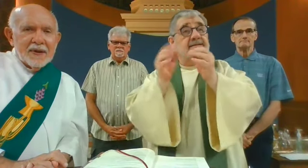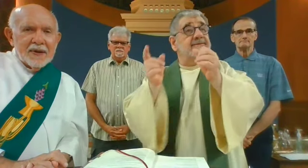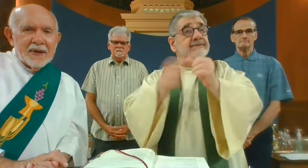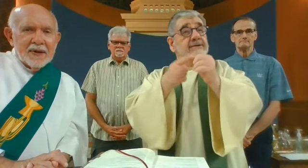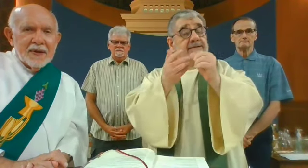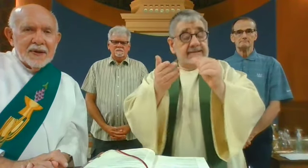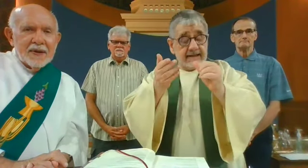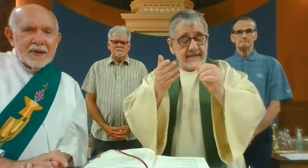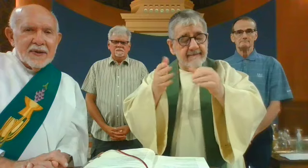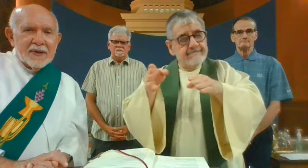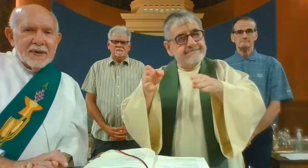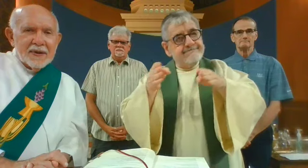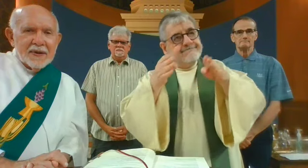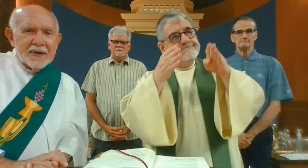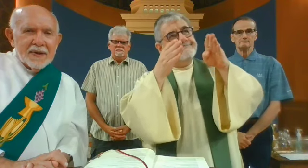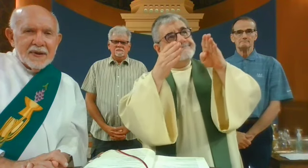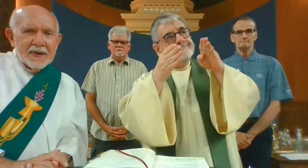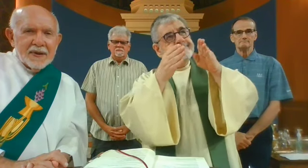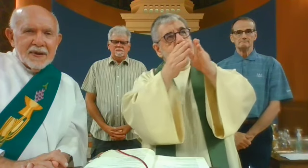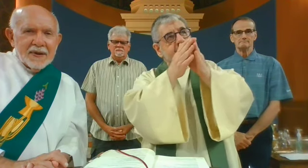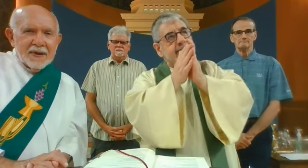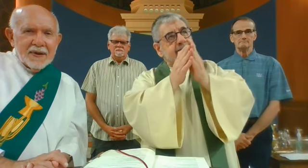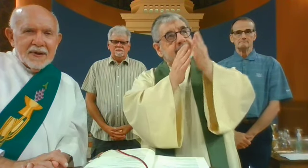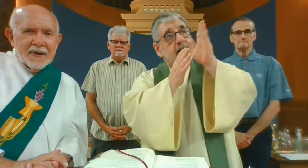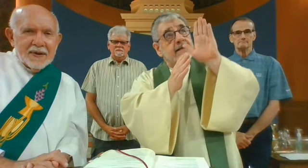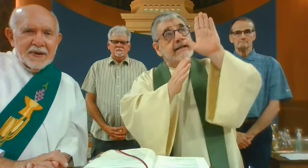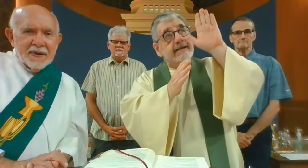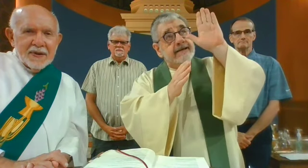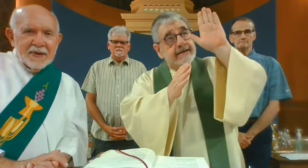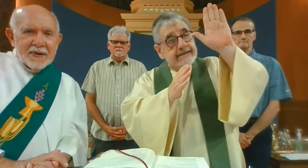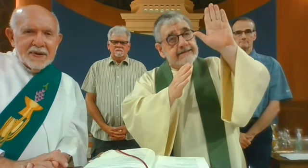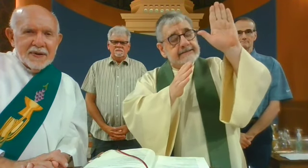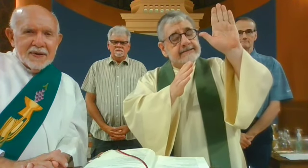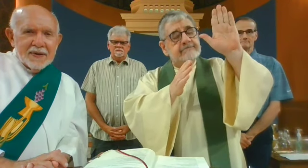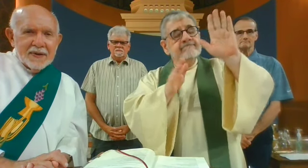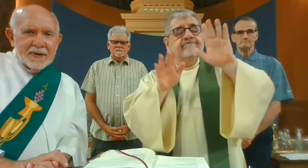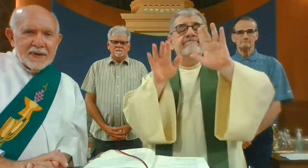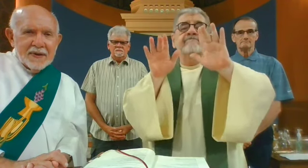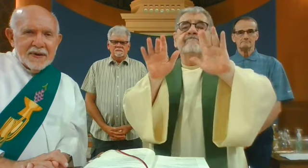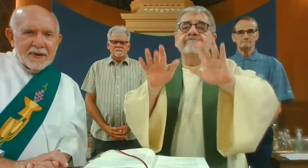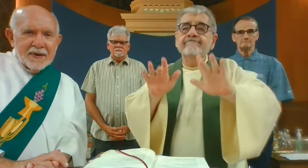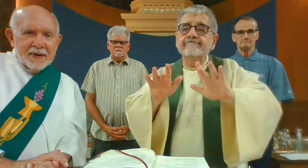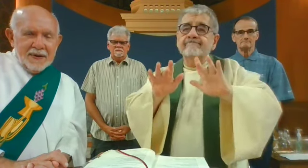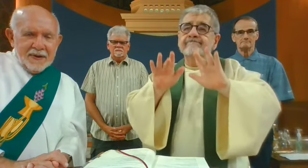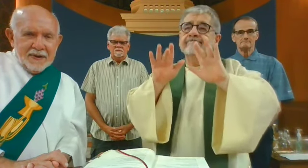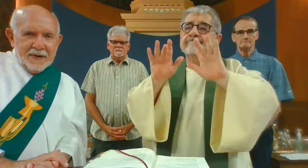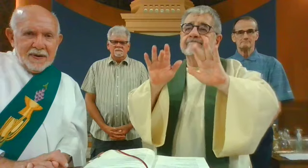Our Mass begins by first turning to God to ask for His mercy.